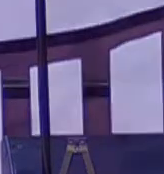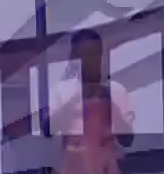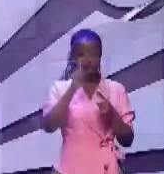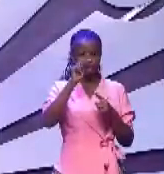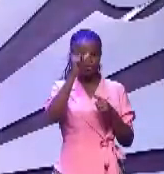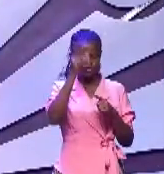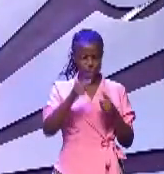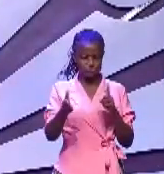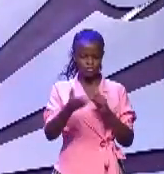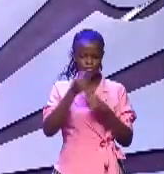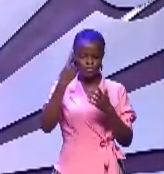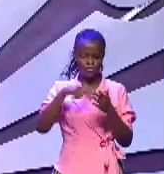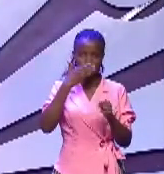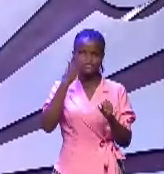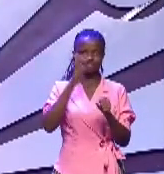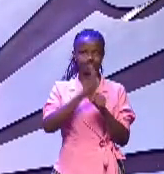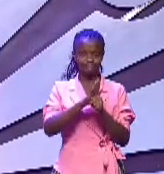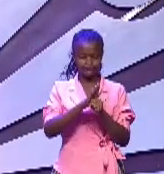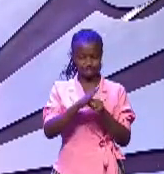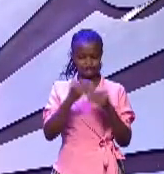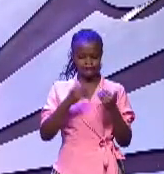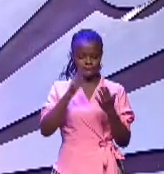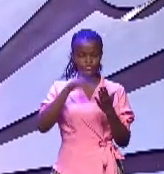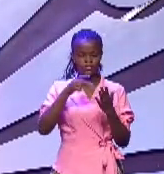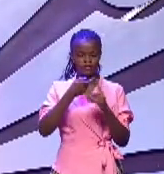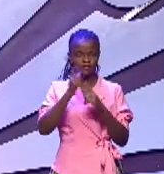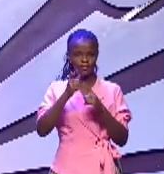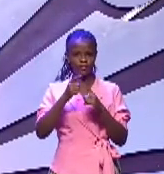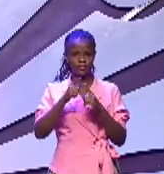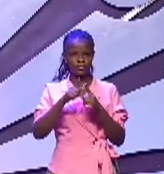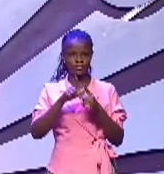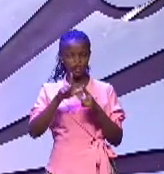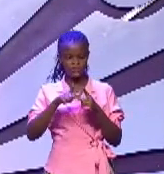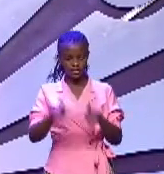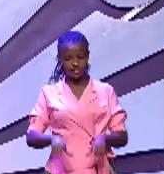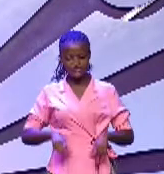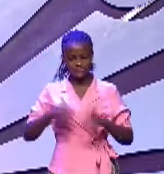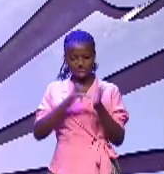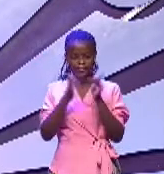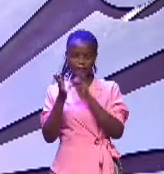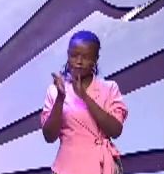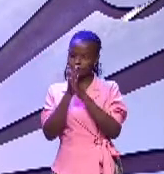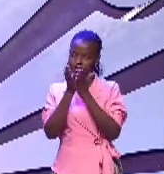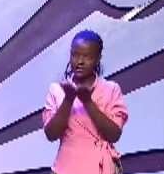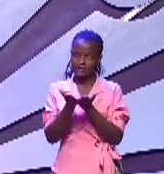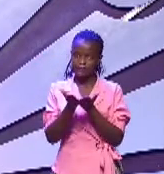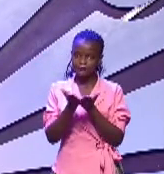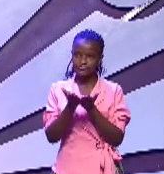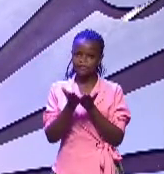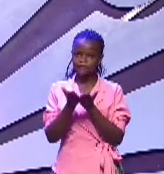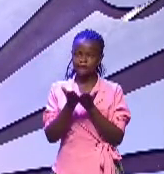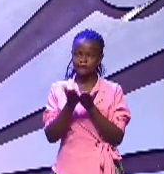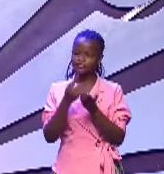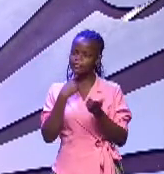been promised. And then I'm reading from the Living Bible. The Bible says,